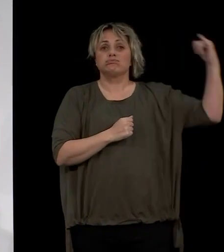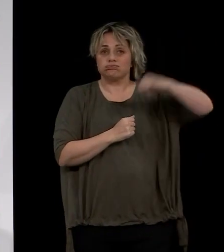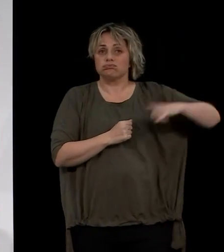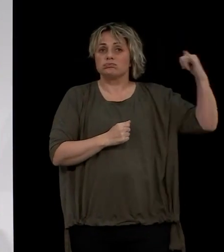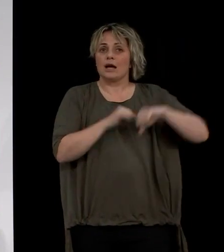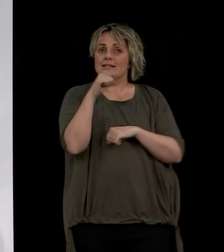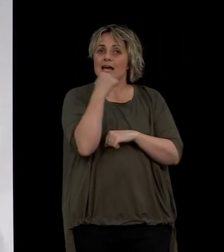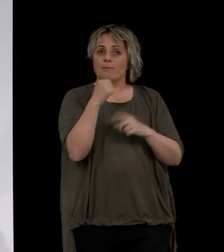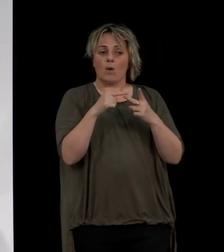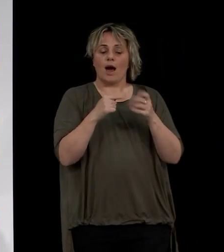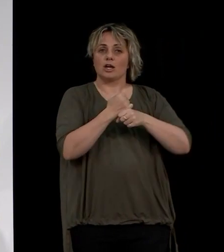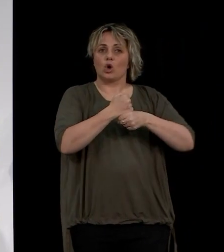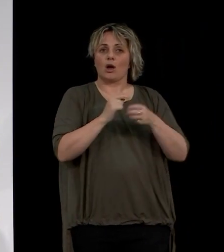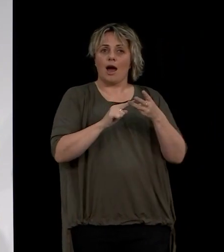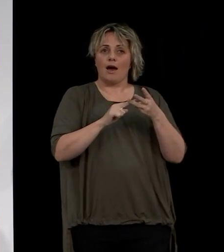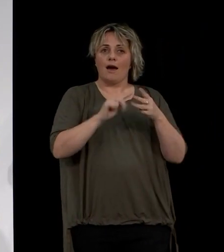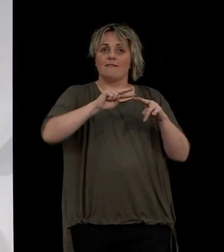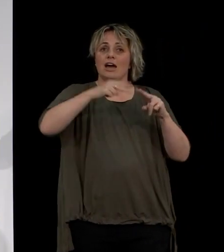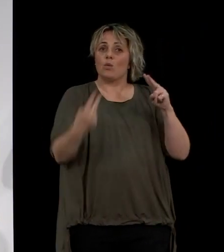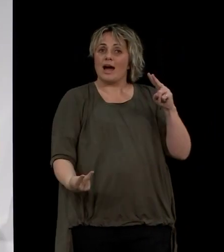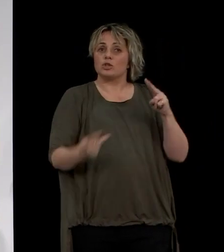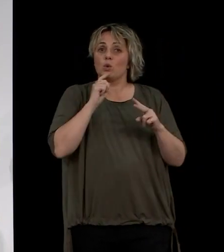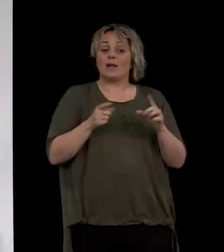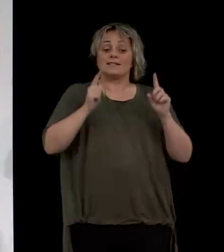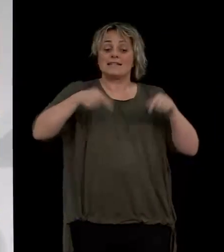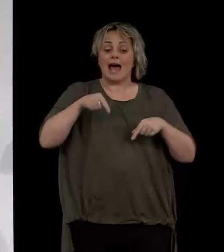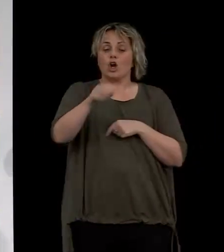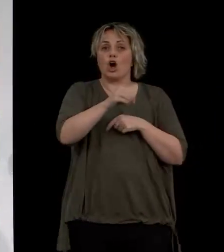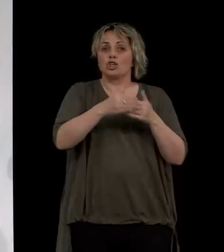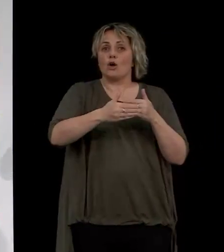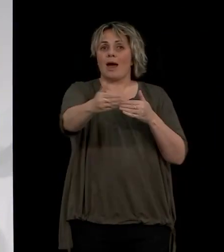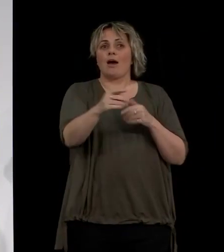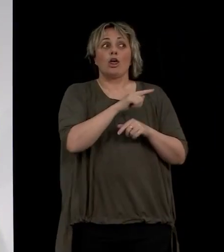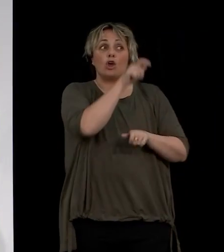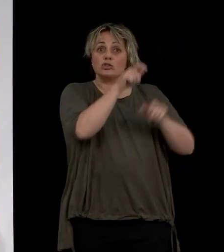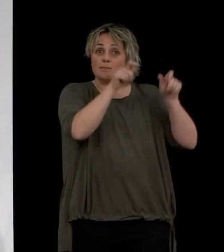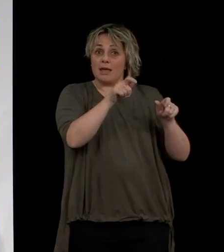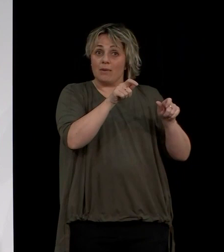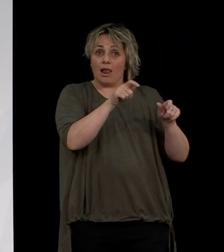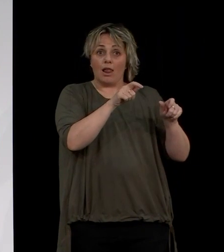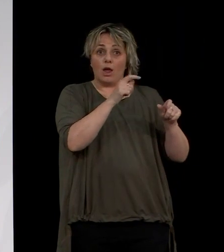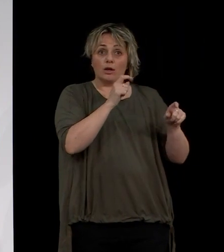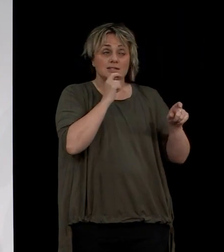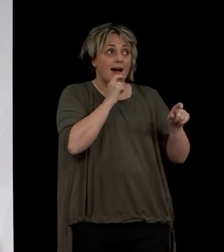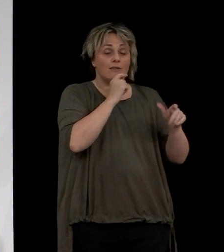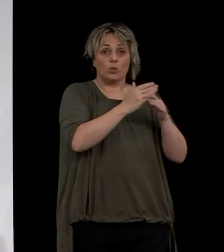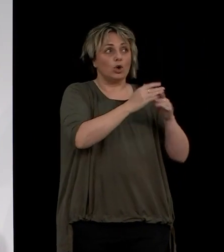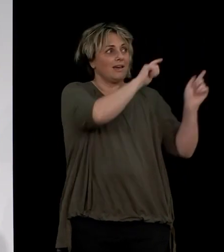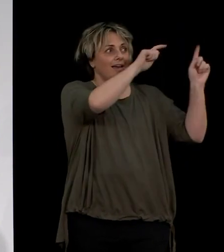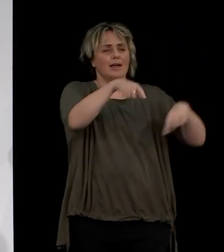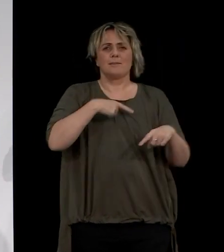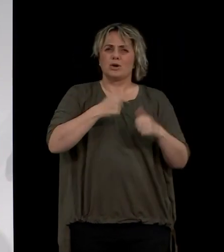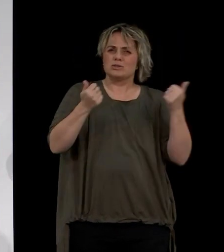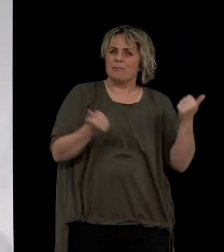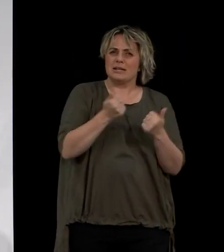with Samoa, Tonga and Vanuatu will begin in October, initially for RSE workers from those countries, as they provide most of our